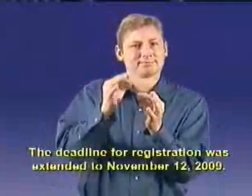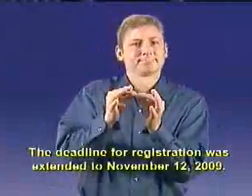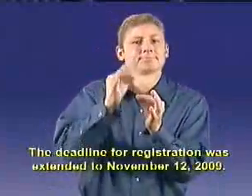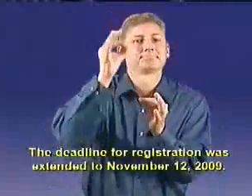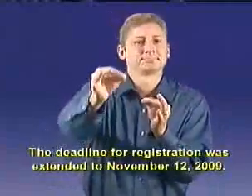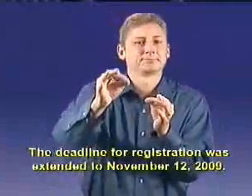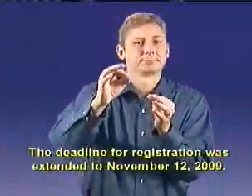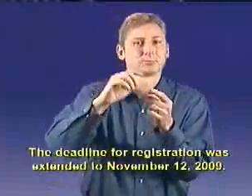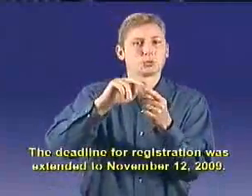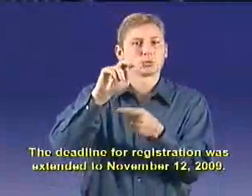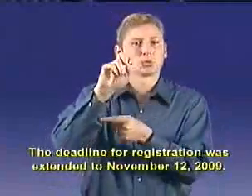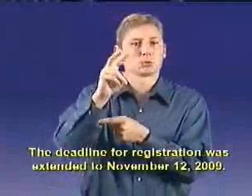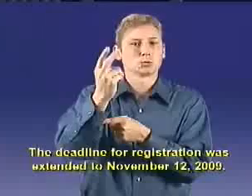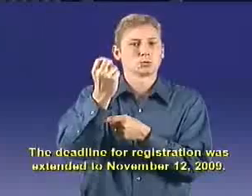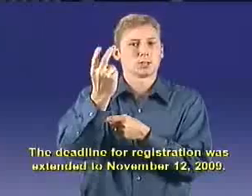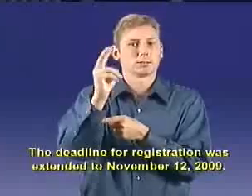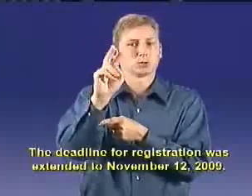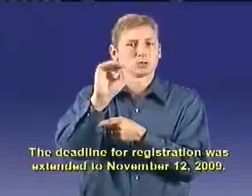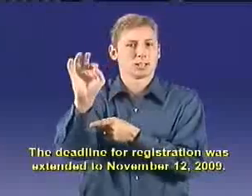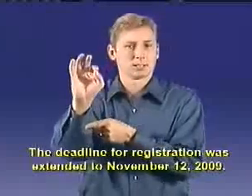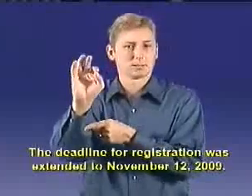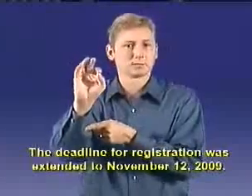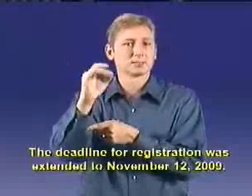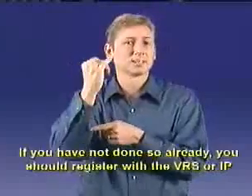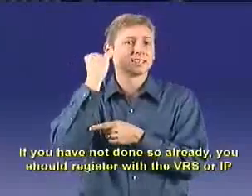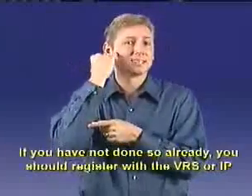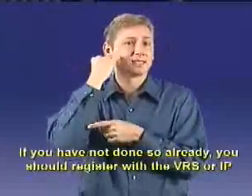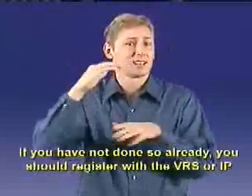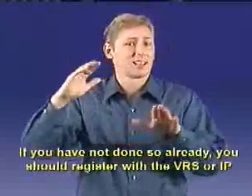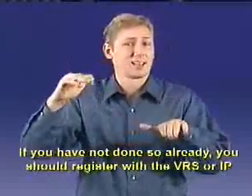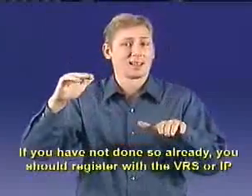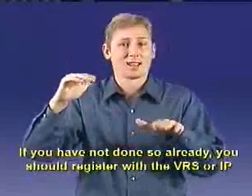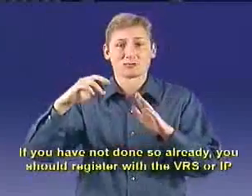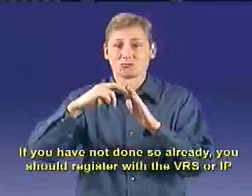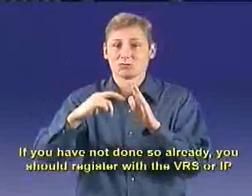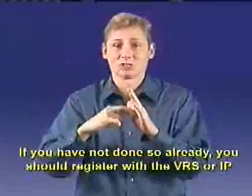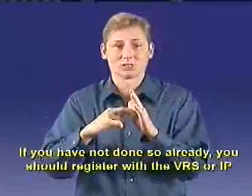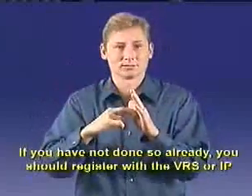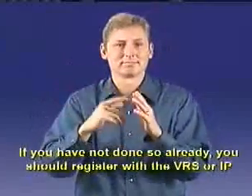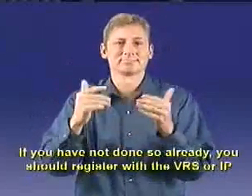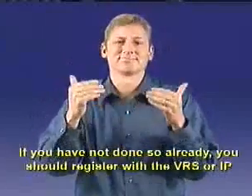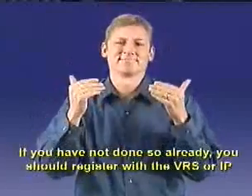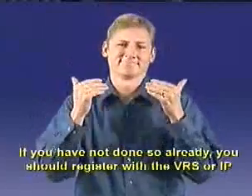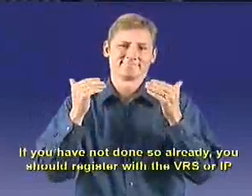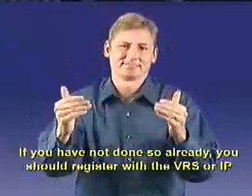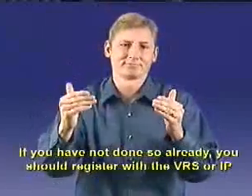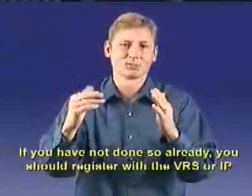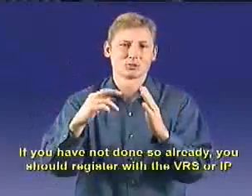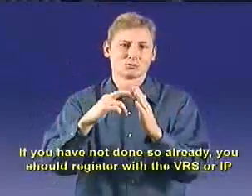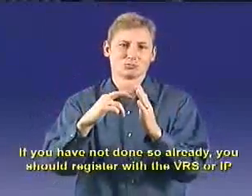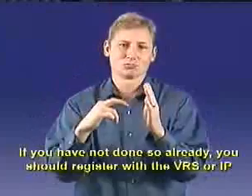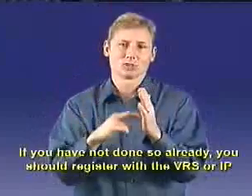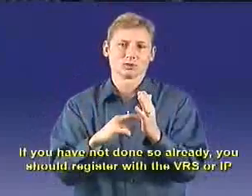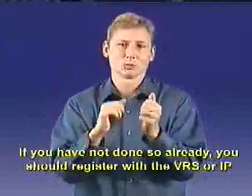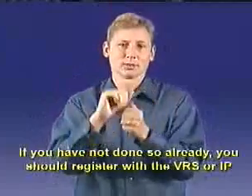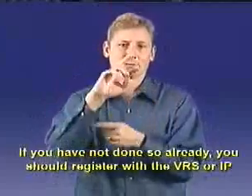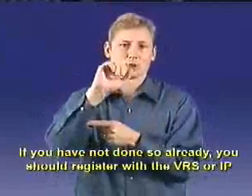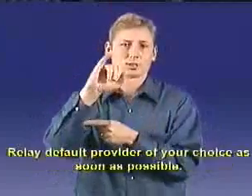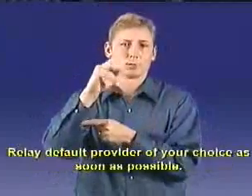The deadline for registration was extended to November 12, 2009. If you have not done so already, you should